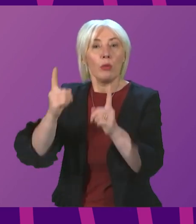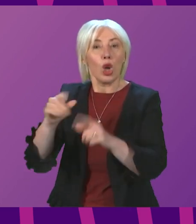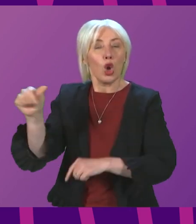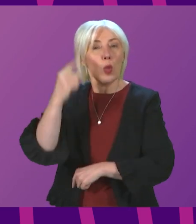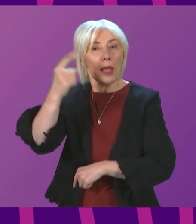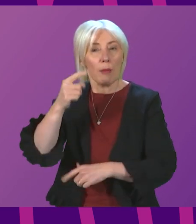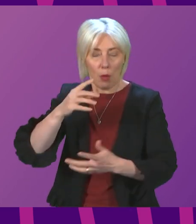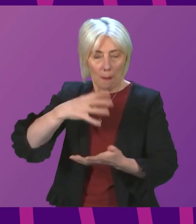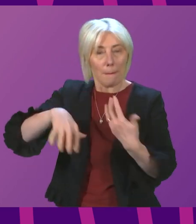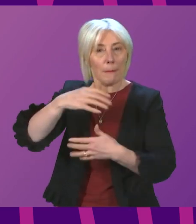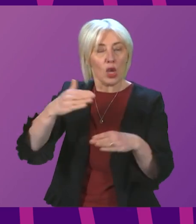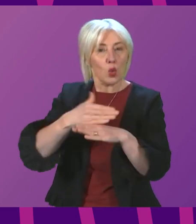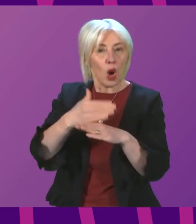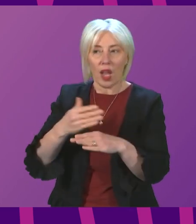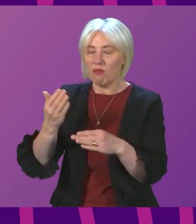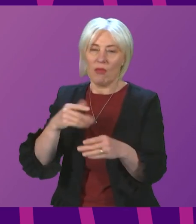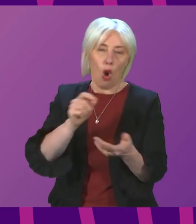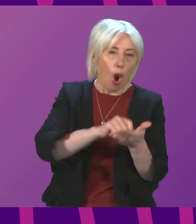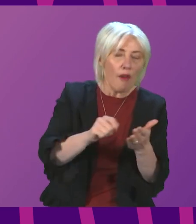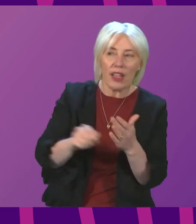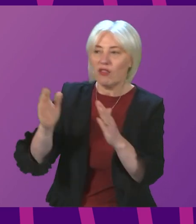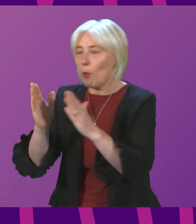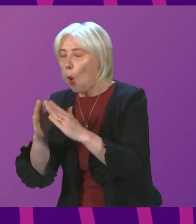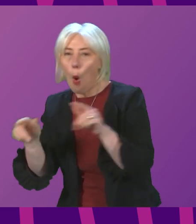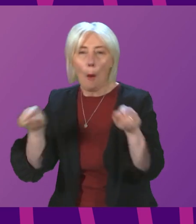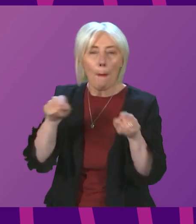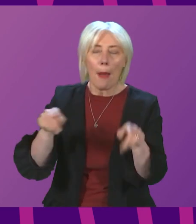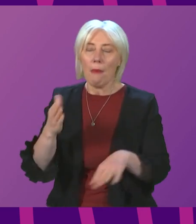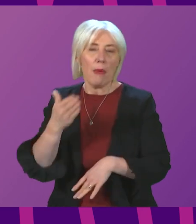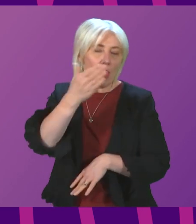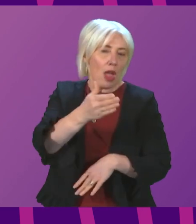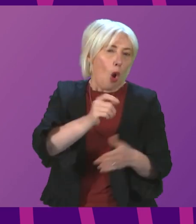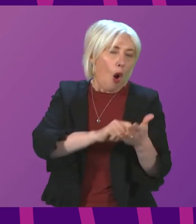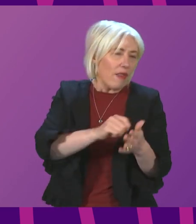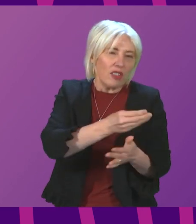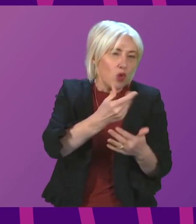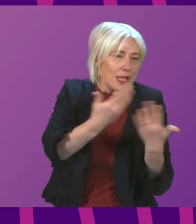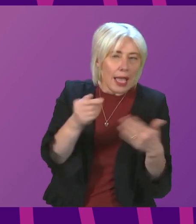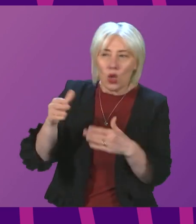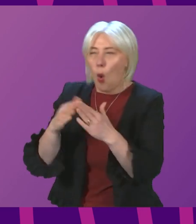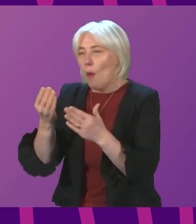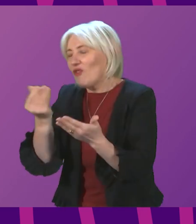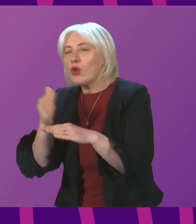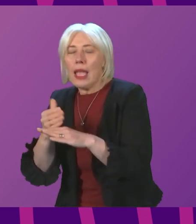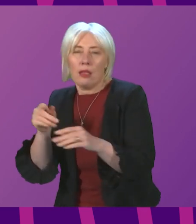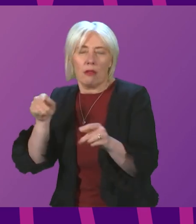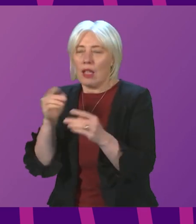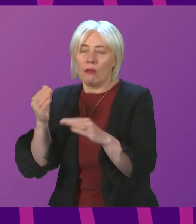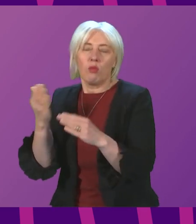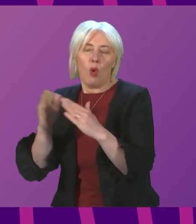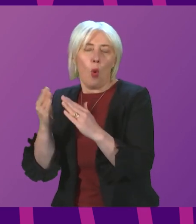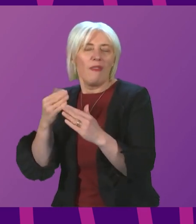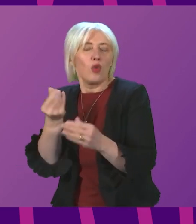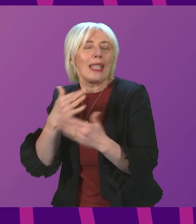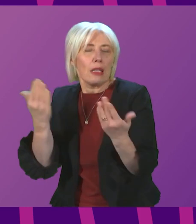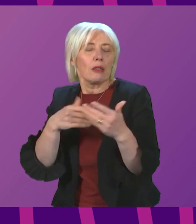hybrid working, following appropriate guidance with workers spending some time in the office and some time at home. Now, we would not expect to see a